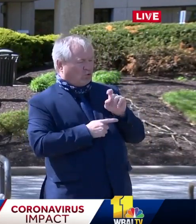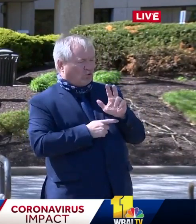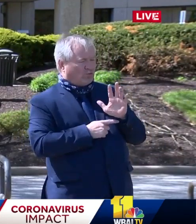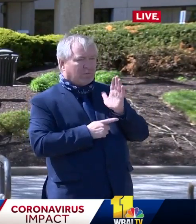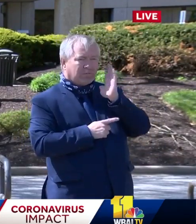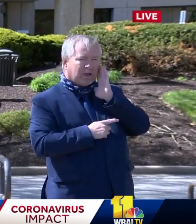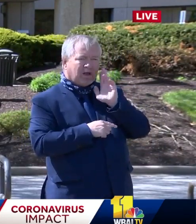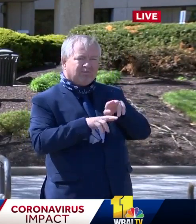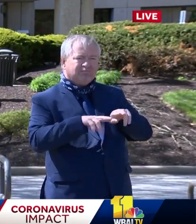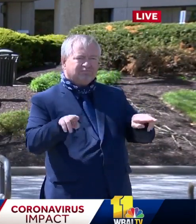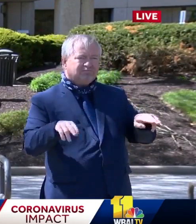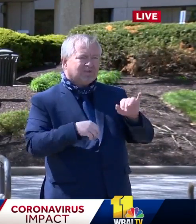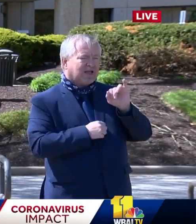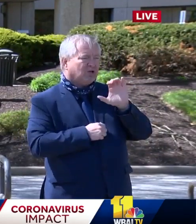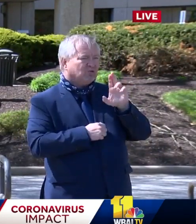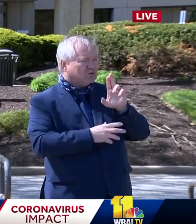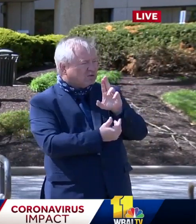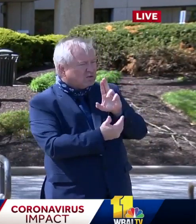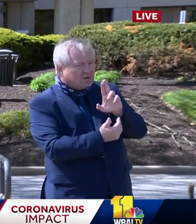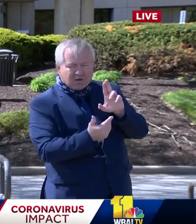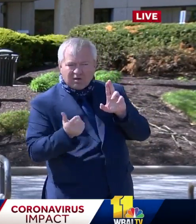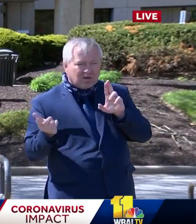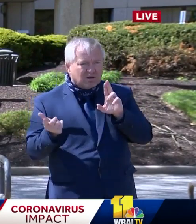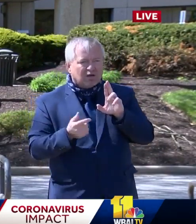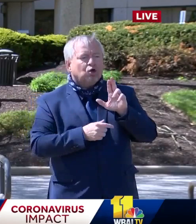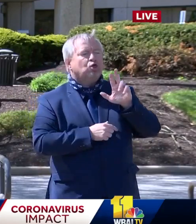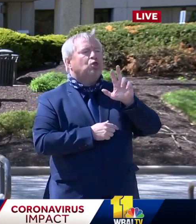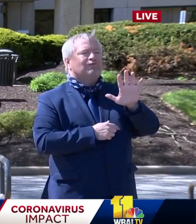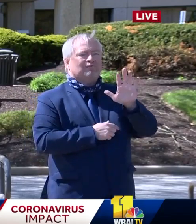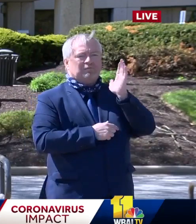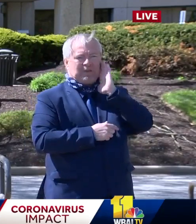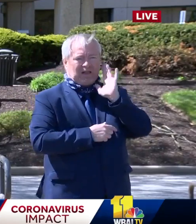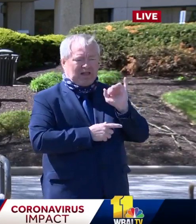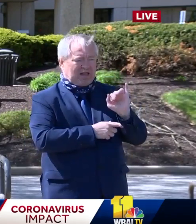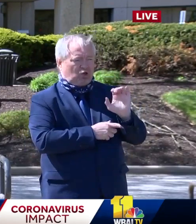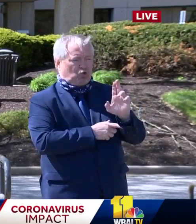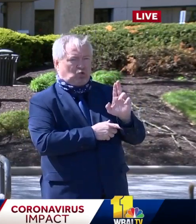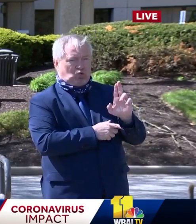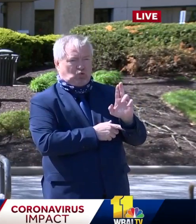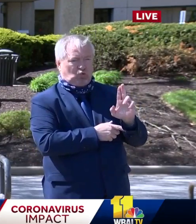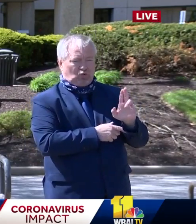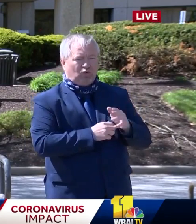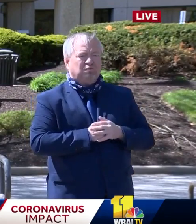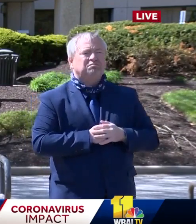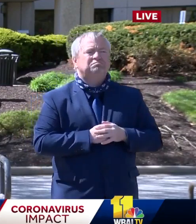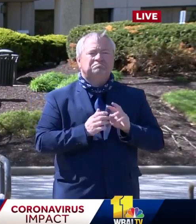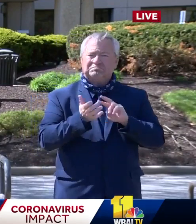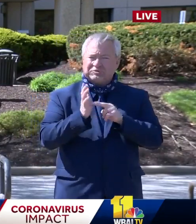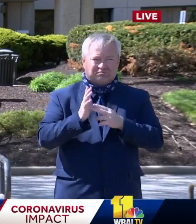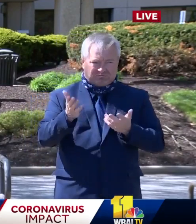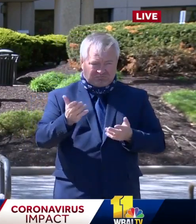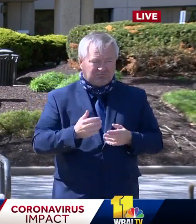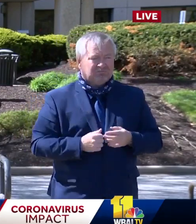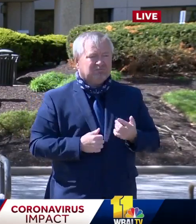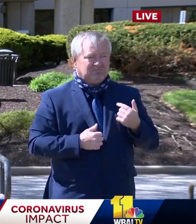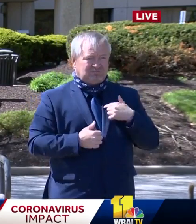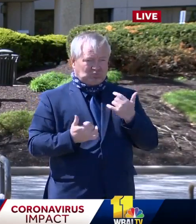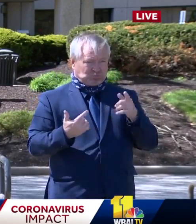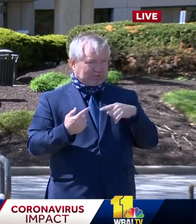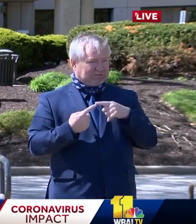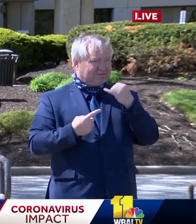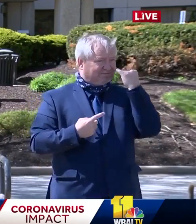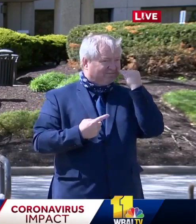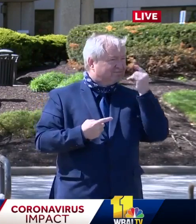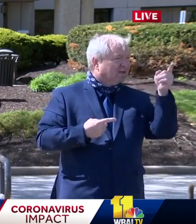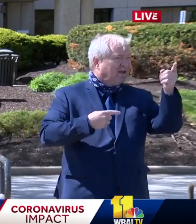beds, about 15, 35 ICU beds as well. So what this means is when our, uh, when the surge continues to occur,